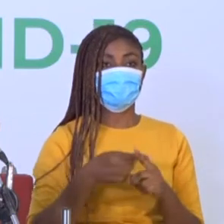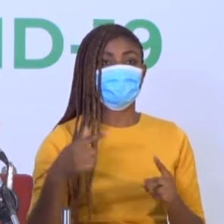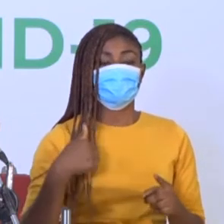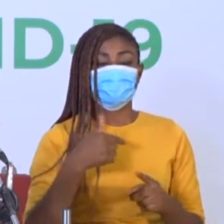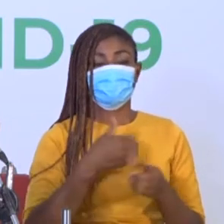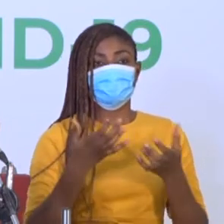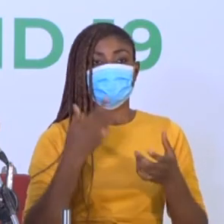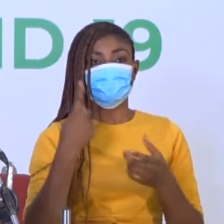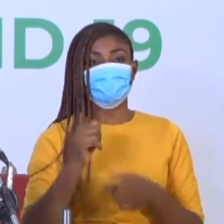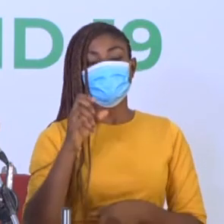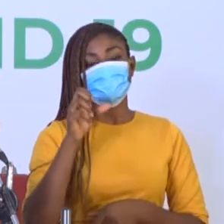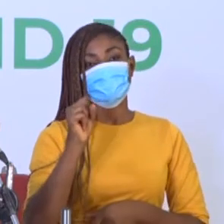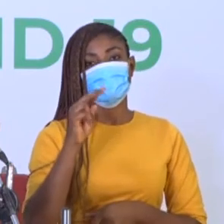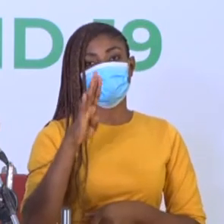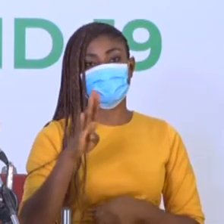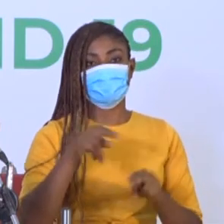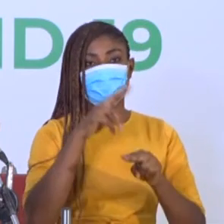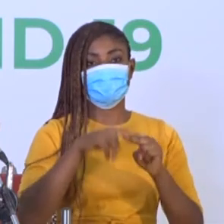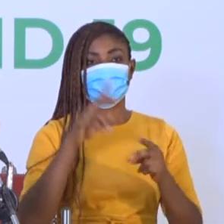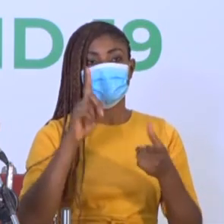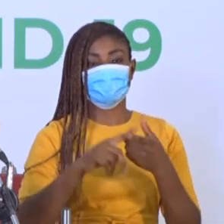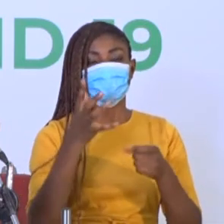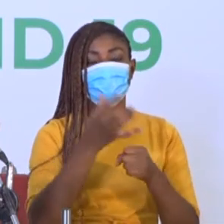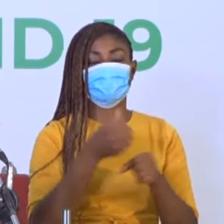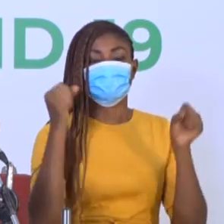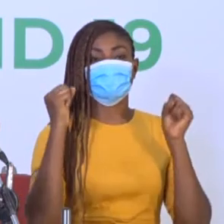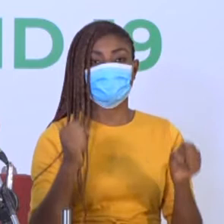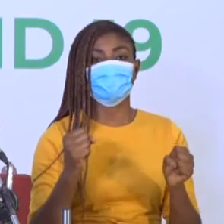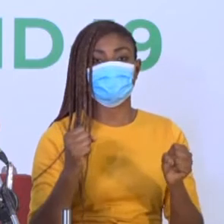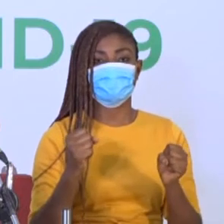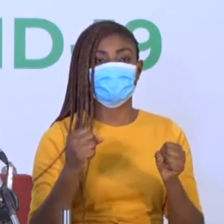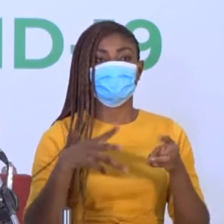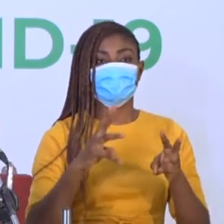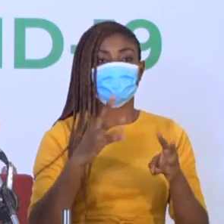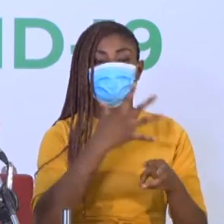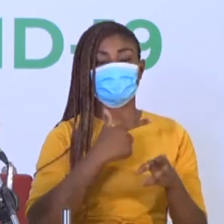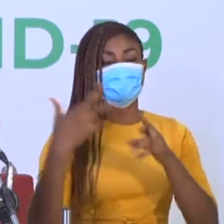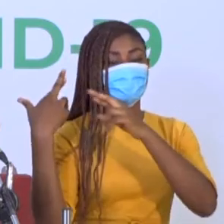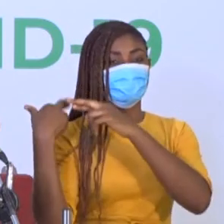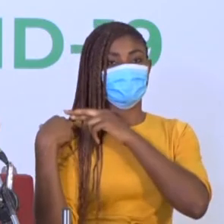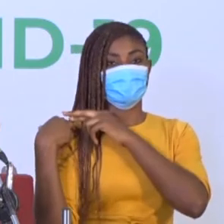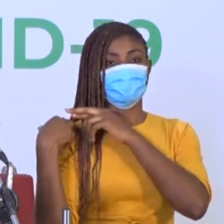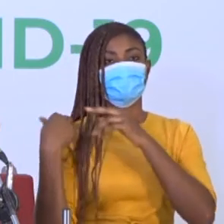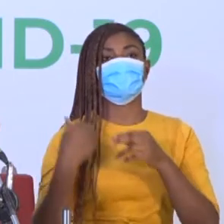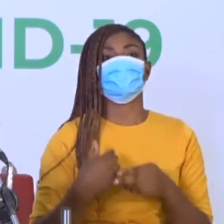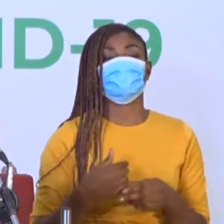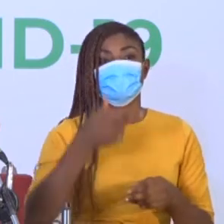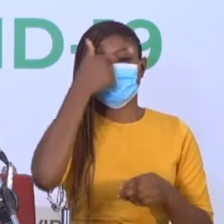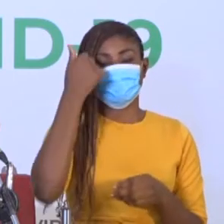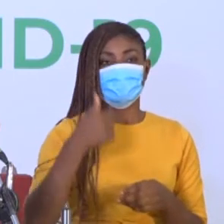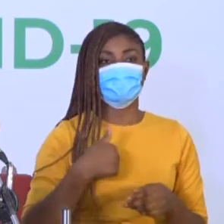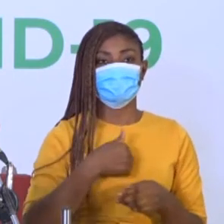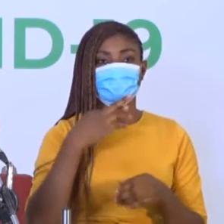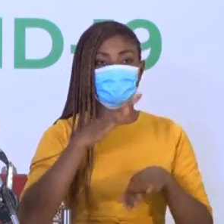entities now to take greater and stronger measures and responsibilities because we are at the